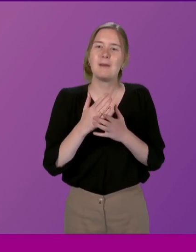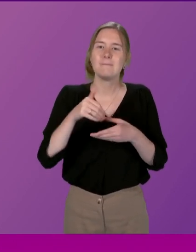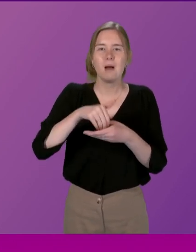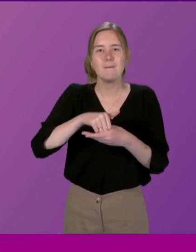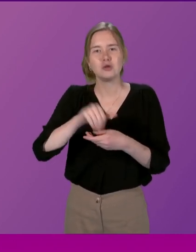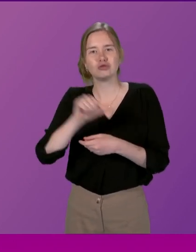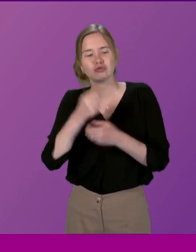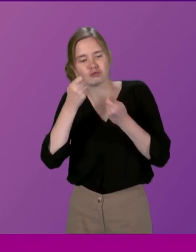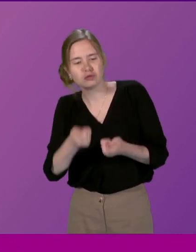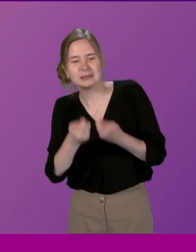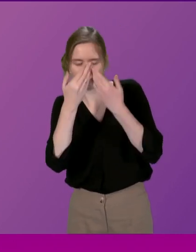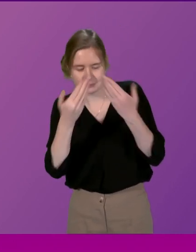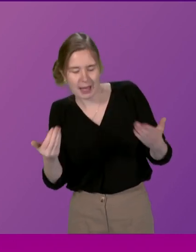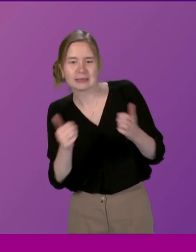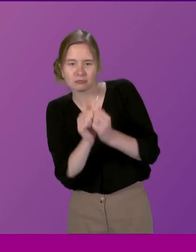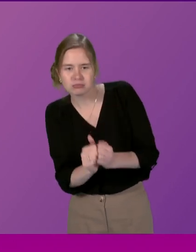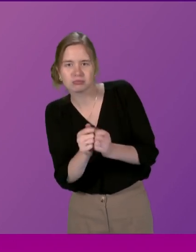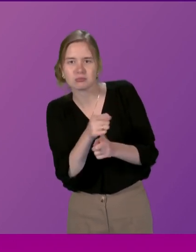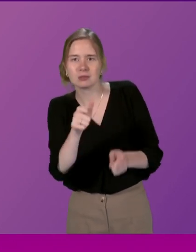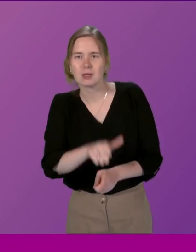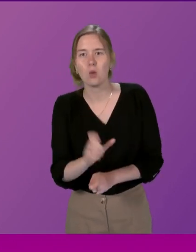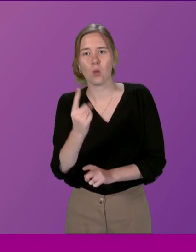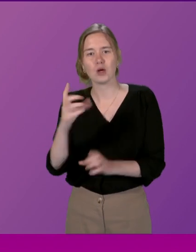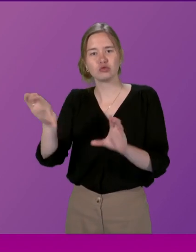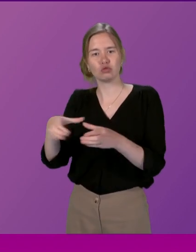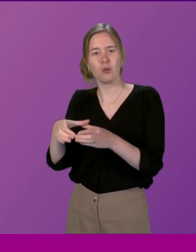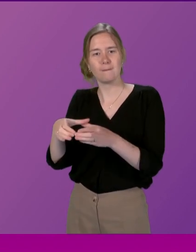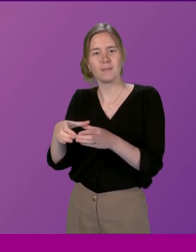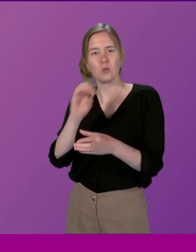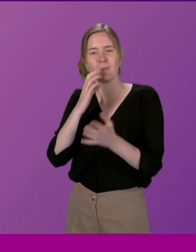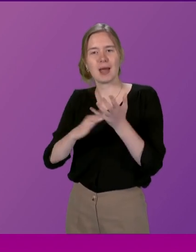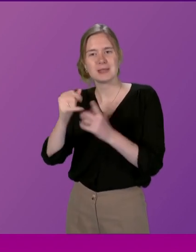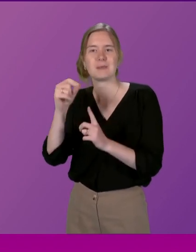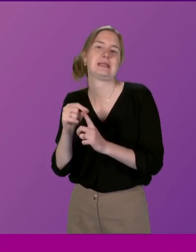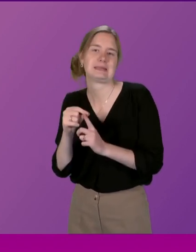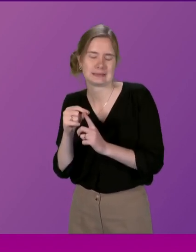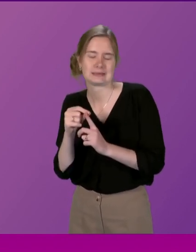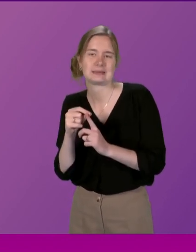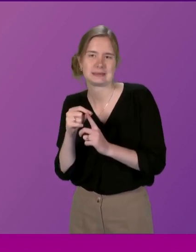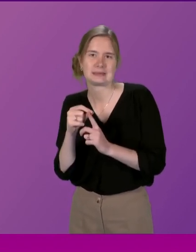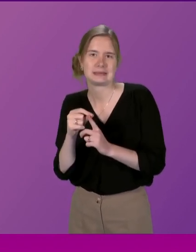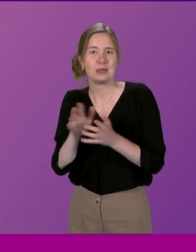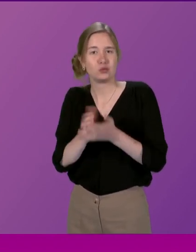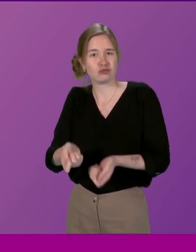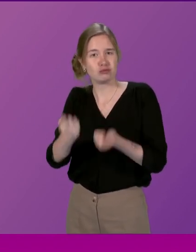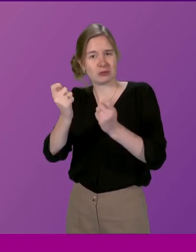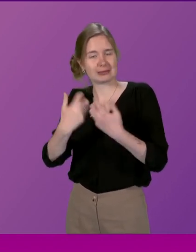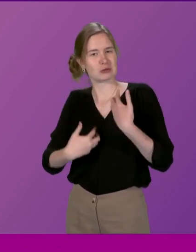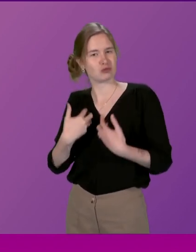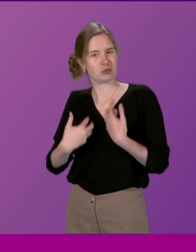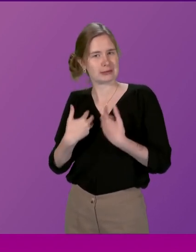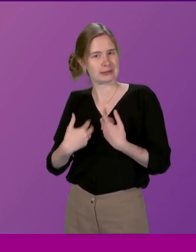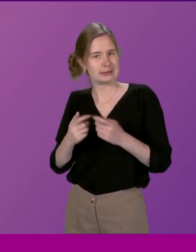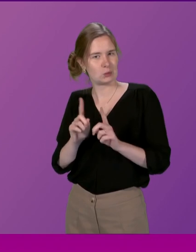individuals with courtesy and respect. And one of that group is, of course, MSPs. And it does then raise the interesting